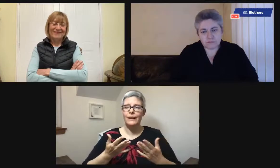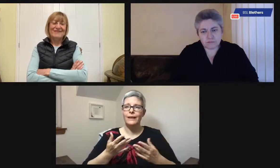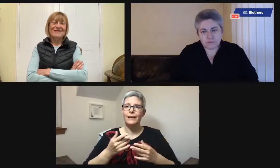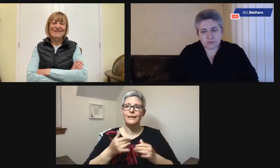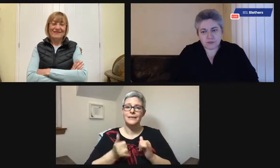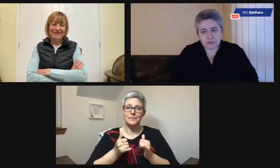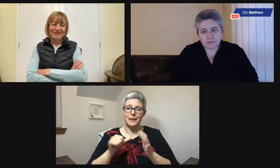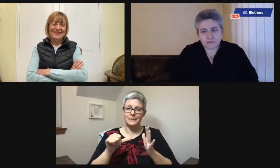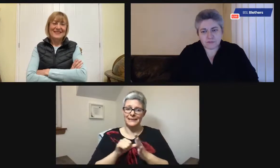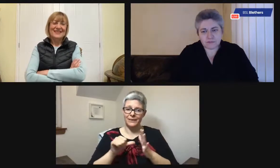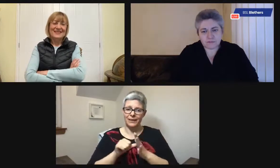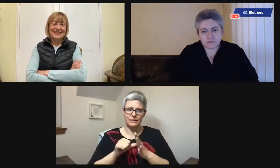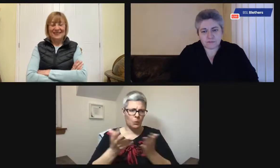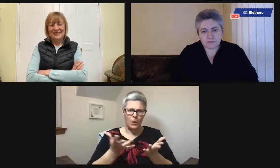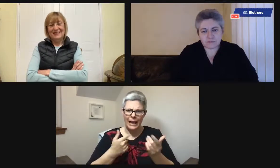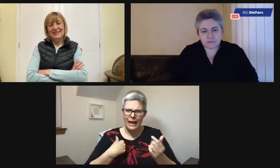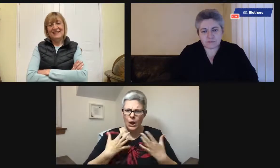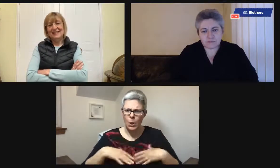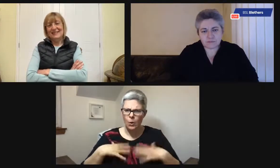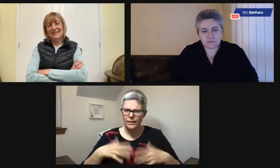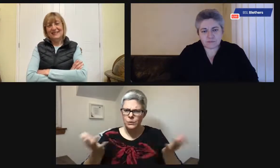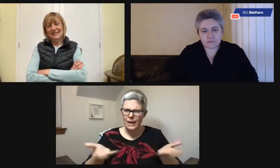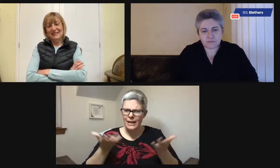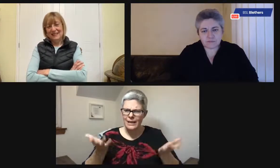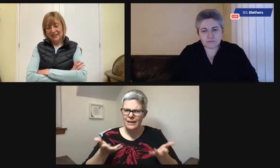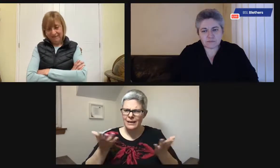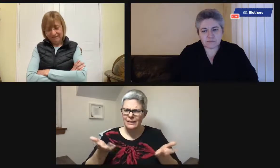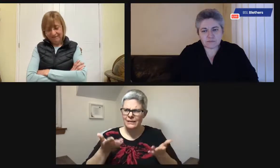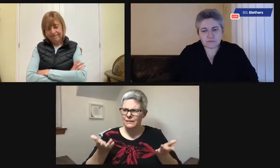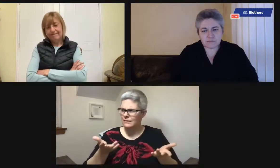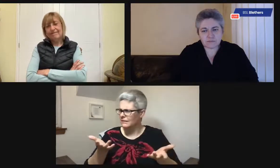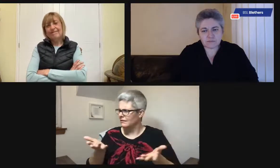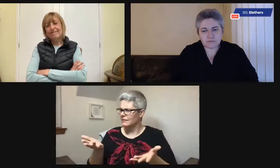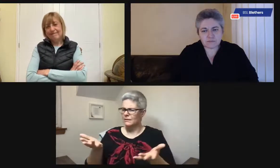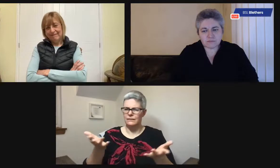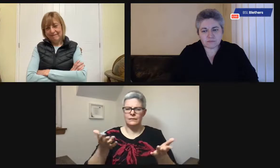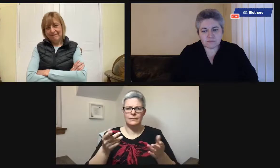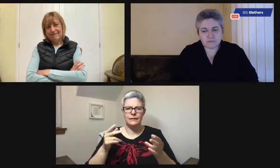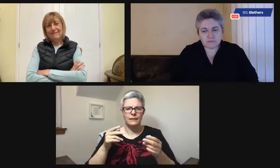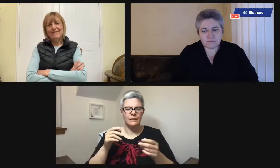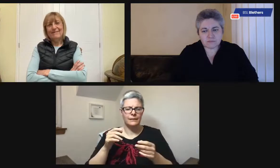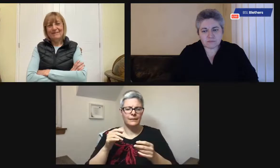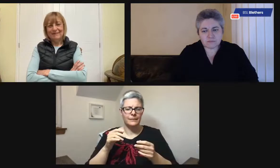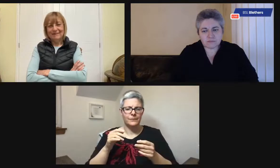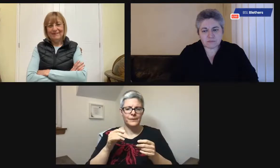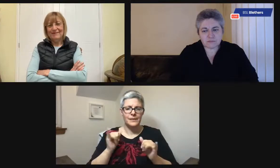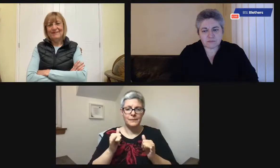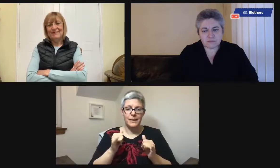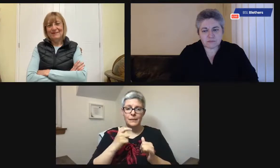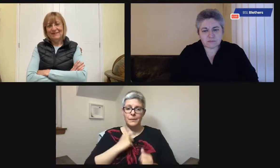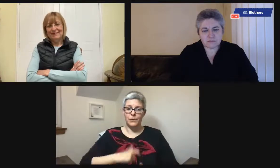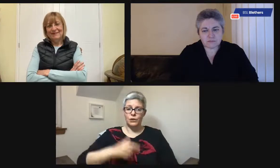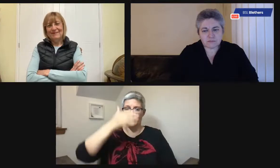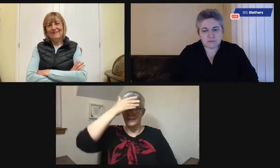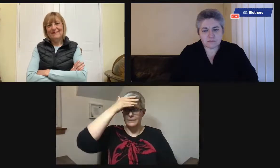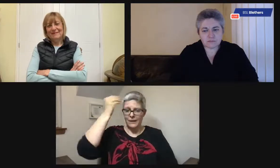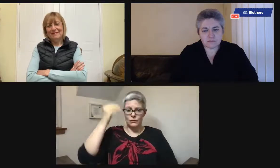you want to wear. That can sometimes be difficult. It can be difficult to remember where the clothes are.